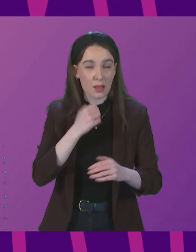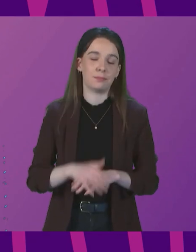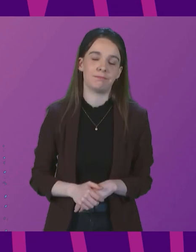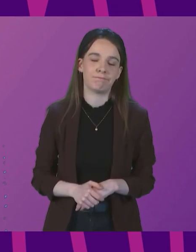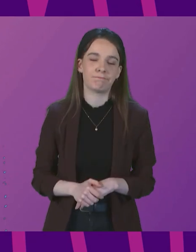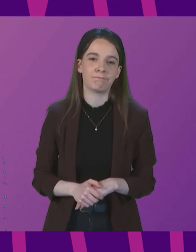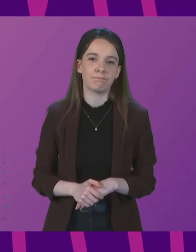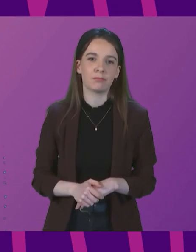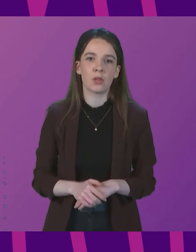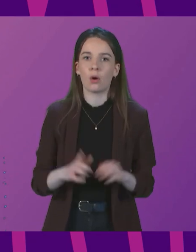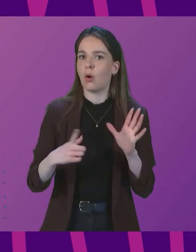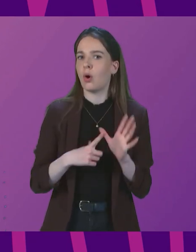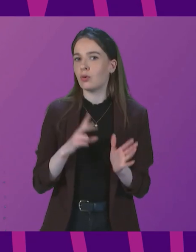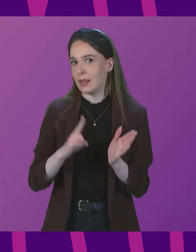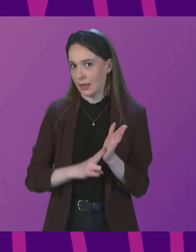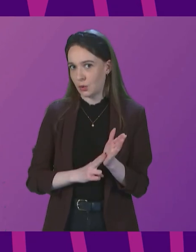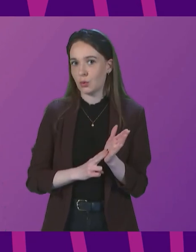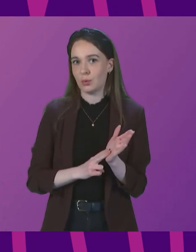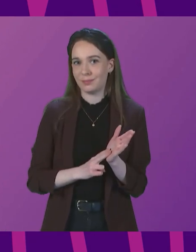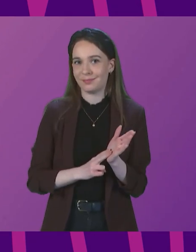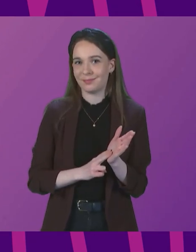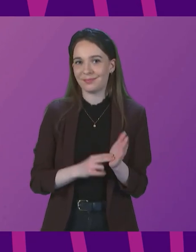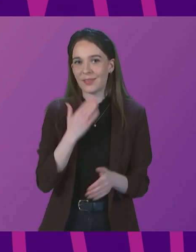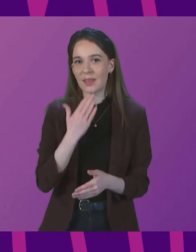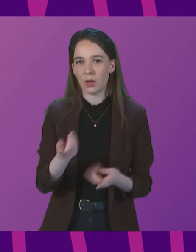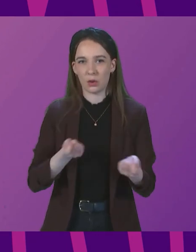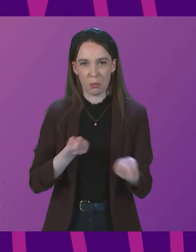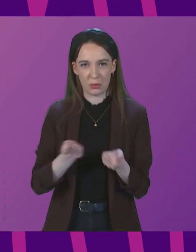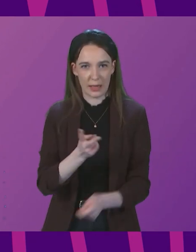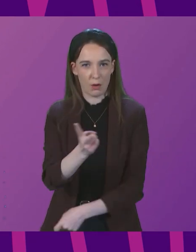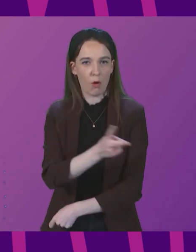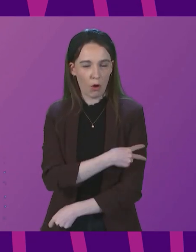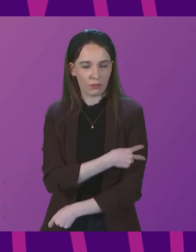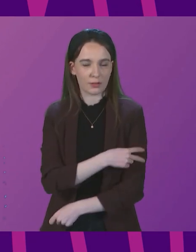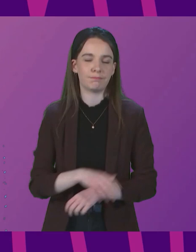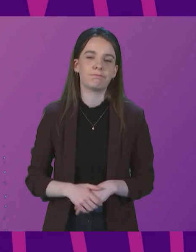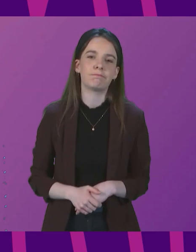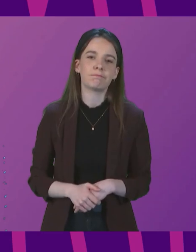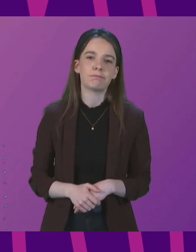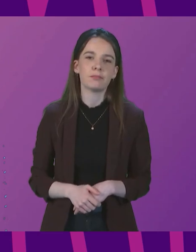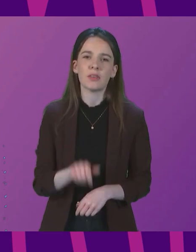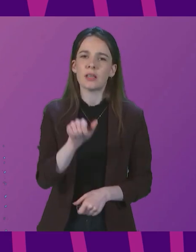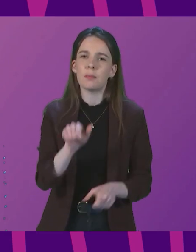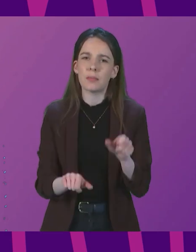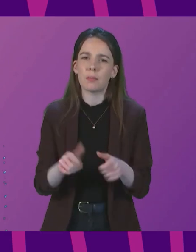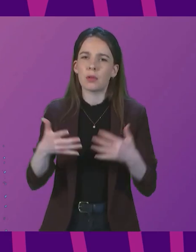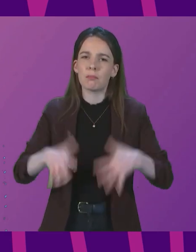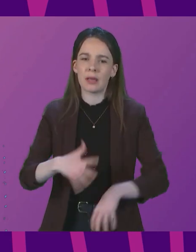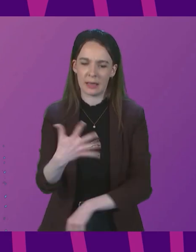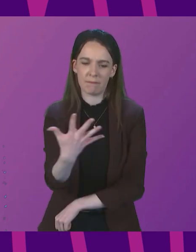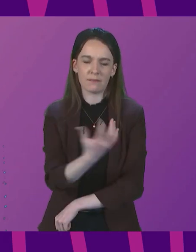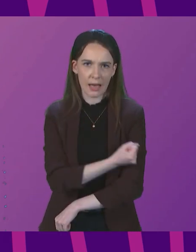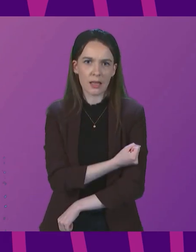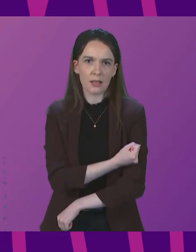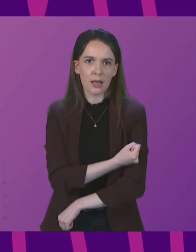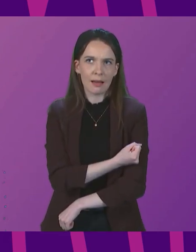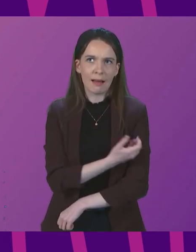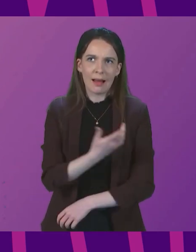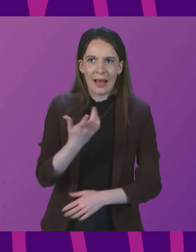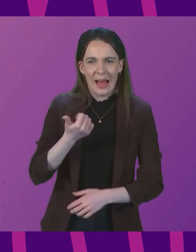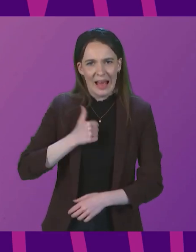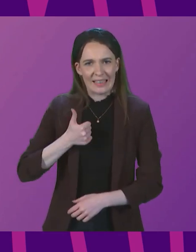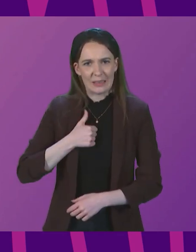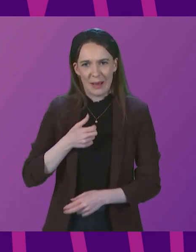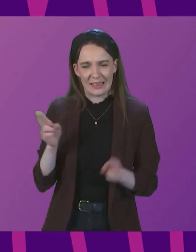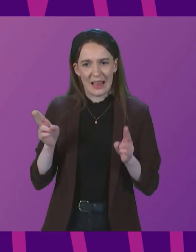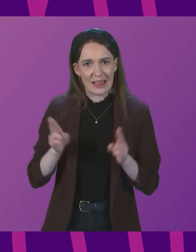be followed by Julian Mackay. Thank you, Presidium Officer. People who are vaccinated are less likely to develop long COVID, even if they